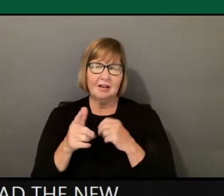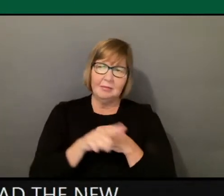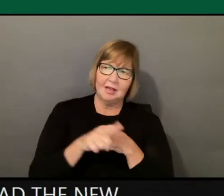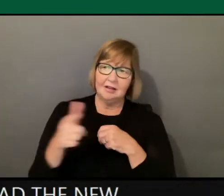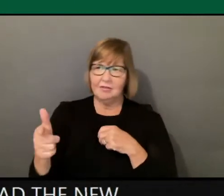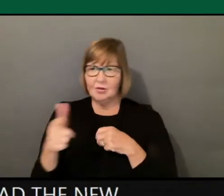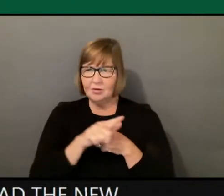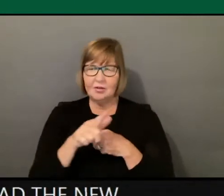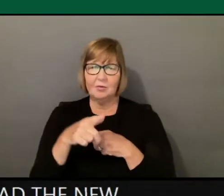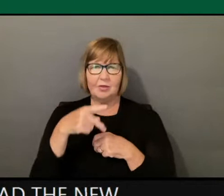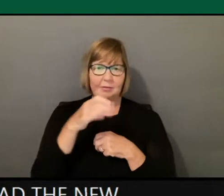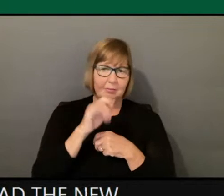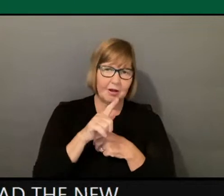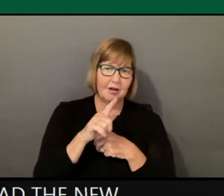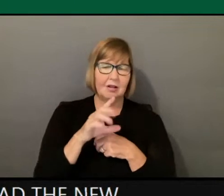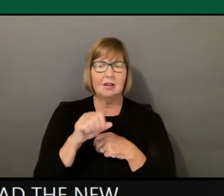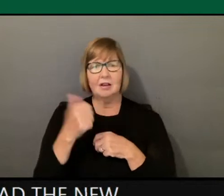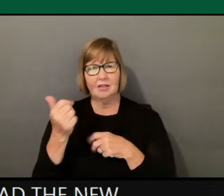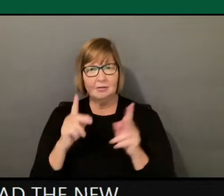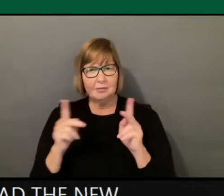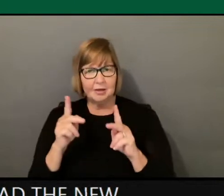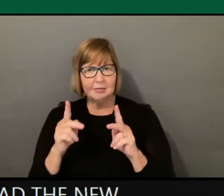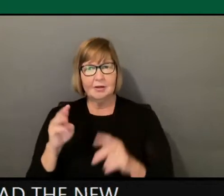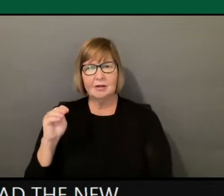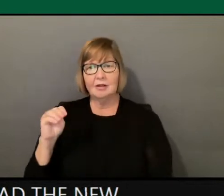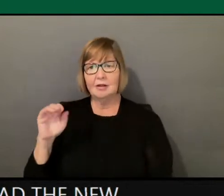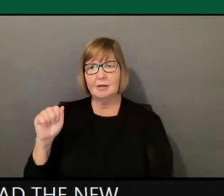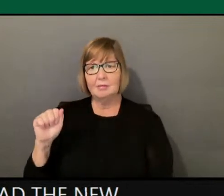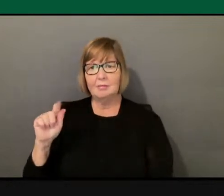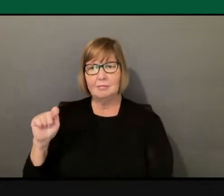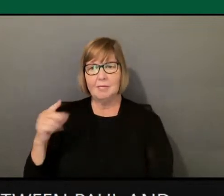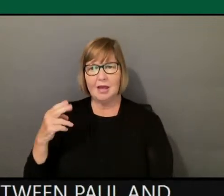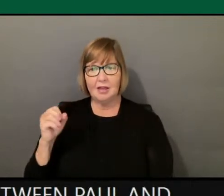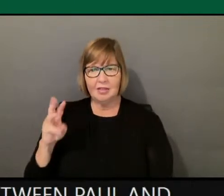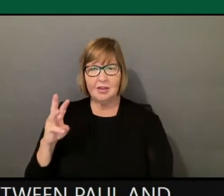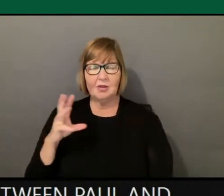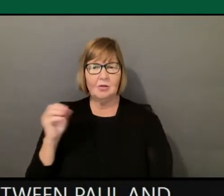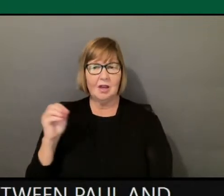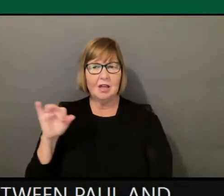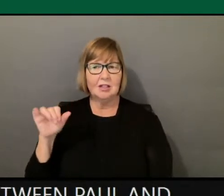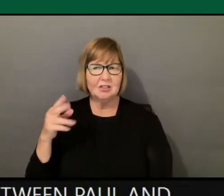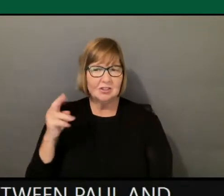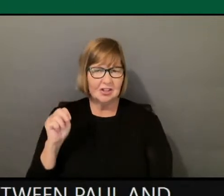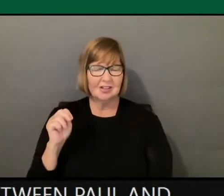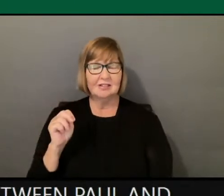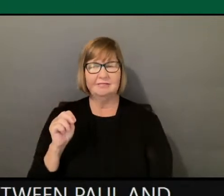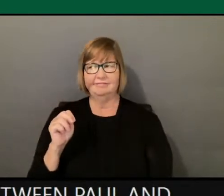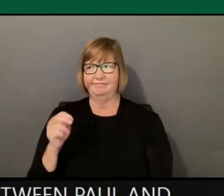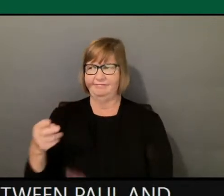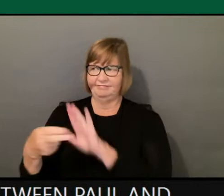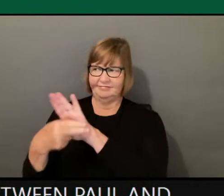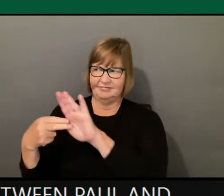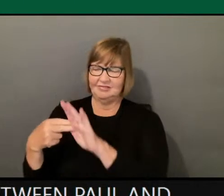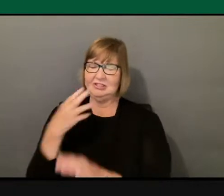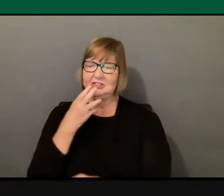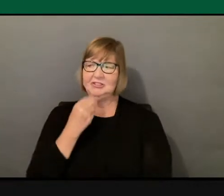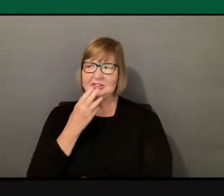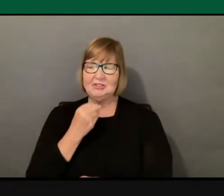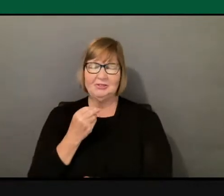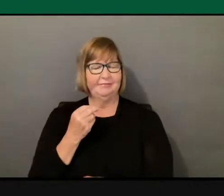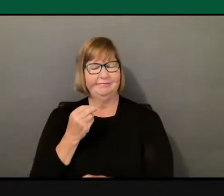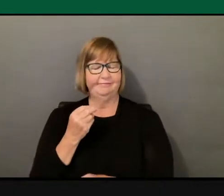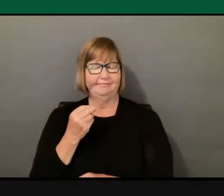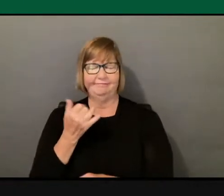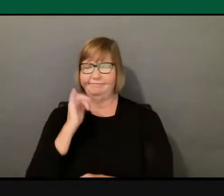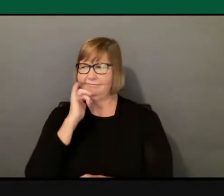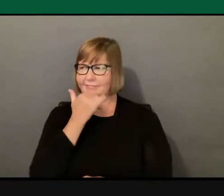figures and Matthew and John characterize Jews as these backwards people. Everything that's kind of wrong, right? That's